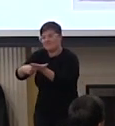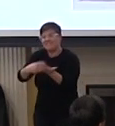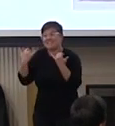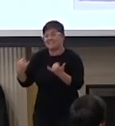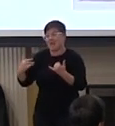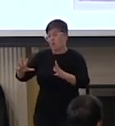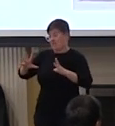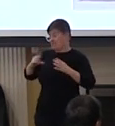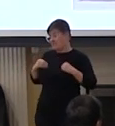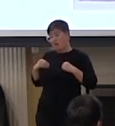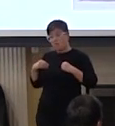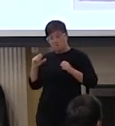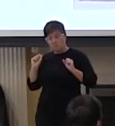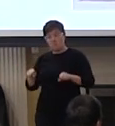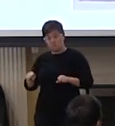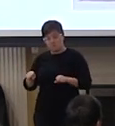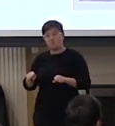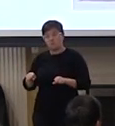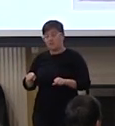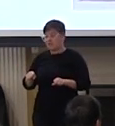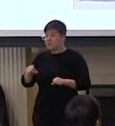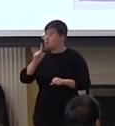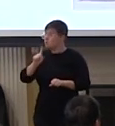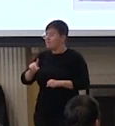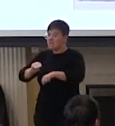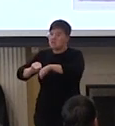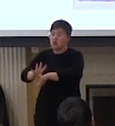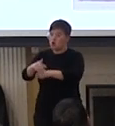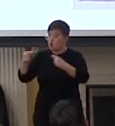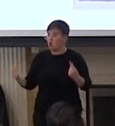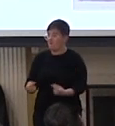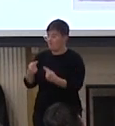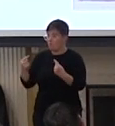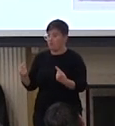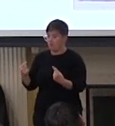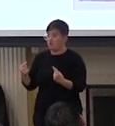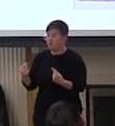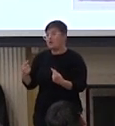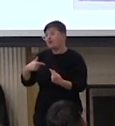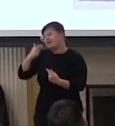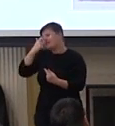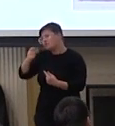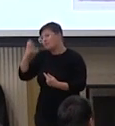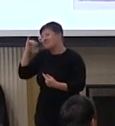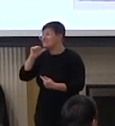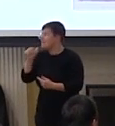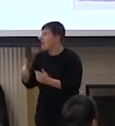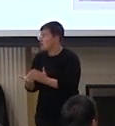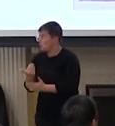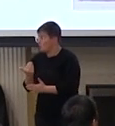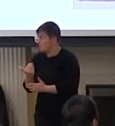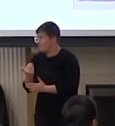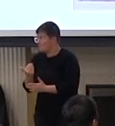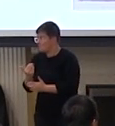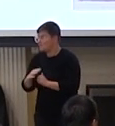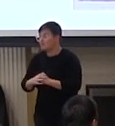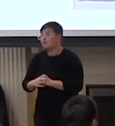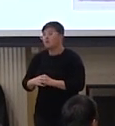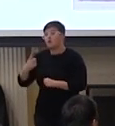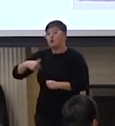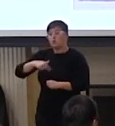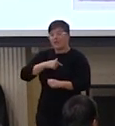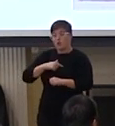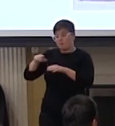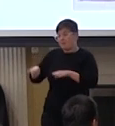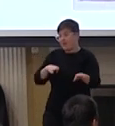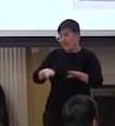that we that is truly hurtful it's interesting because it's not new and we are